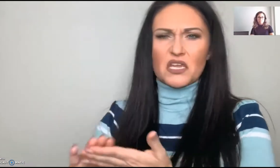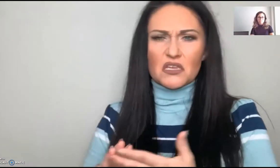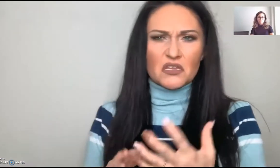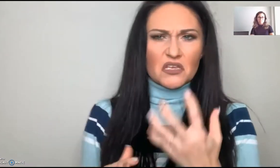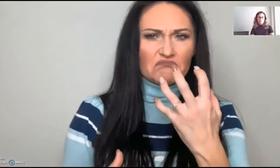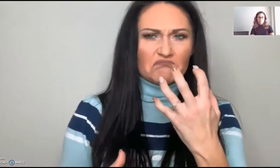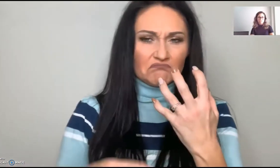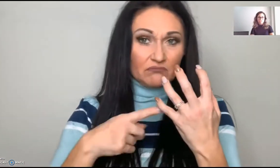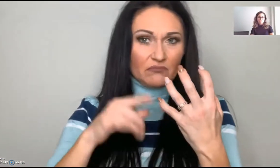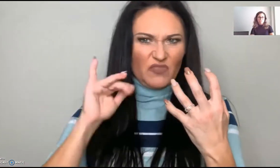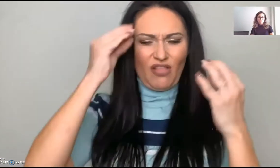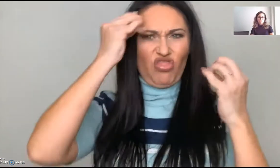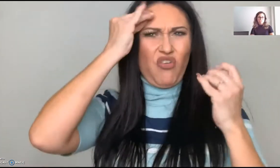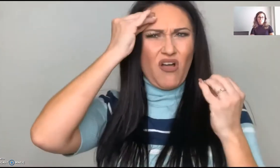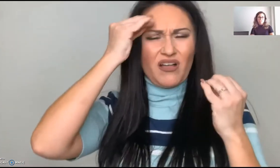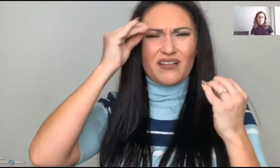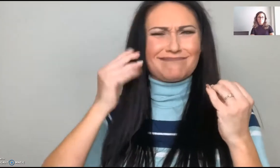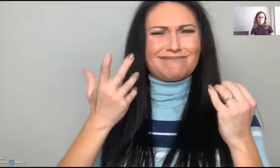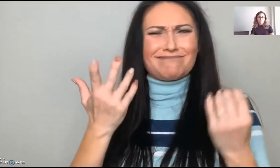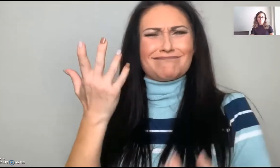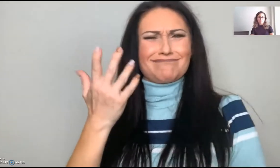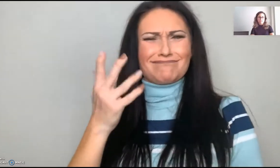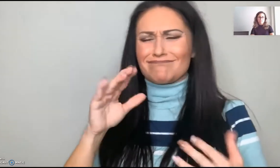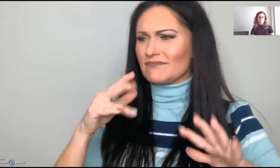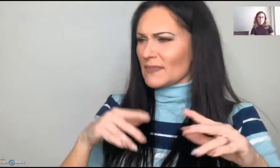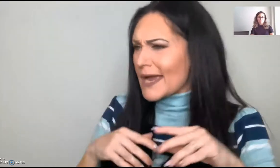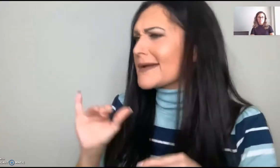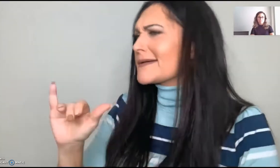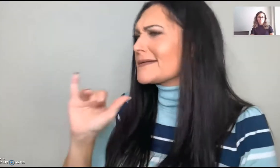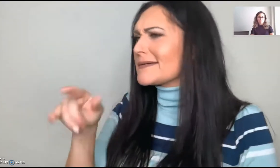I wish you would just stop. I'm so mad. And all those thoughts,